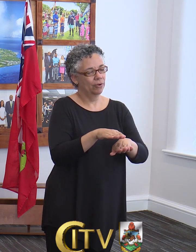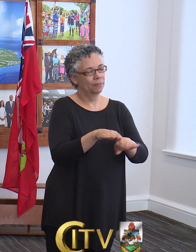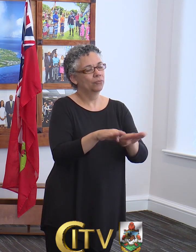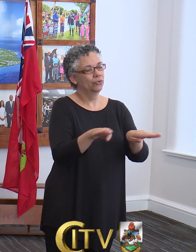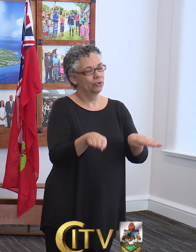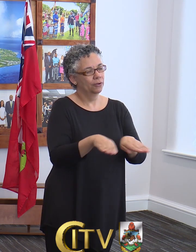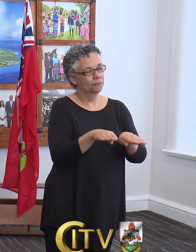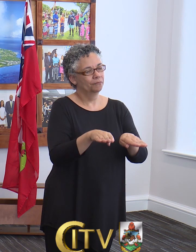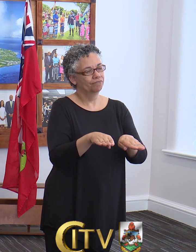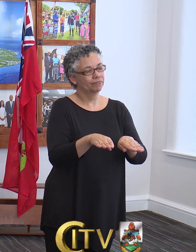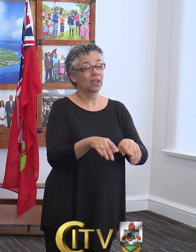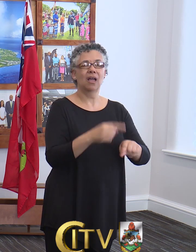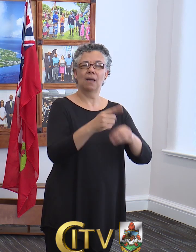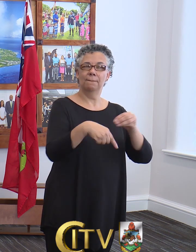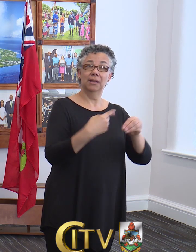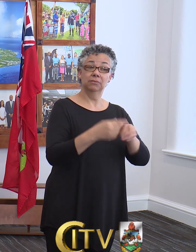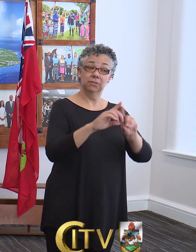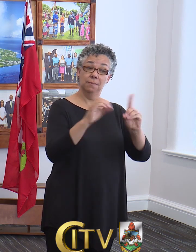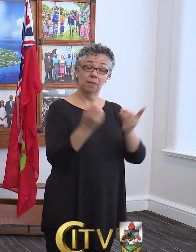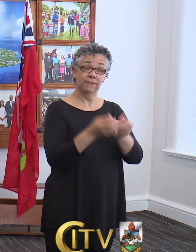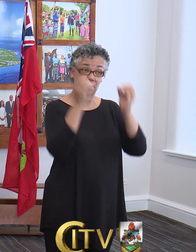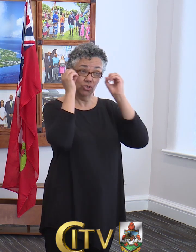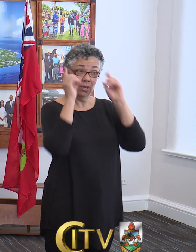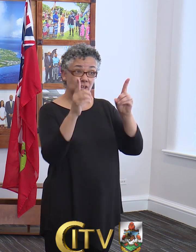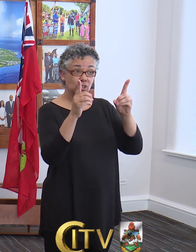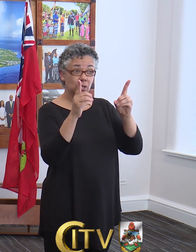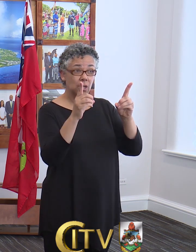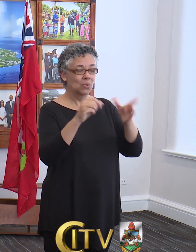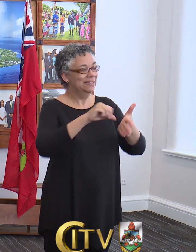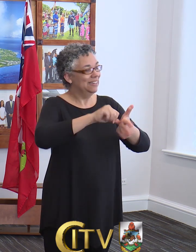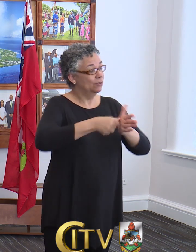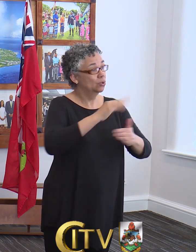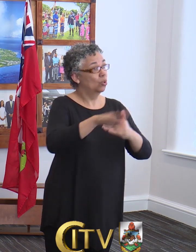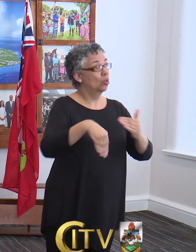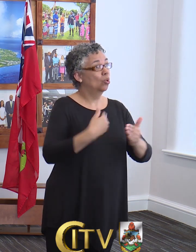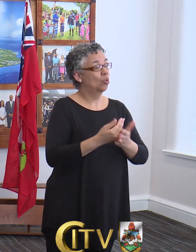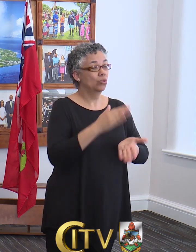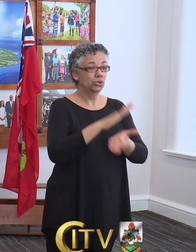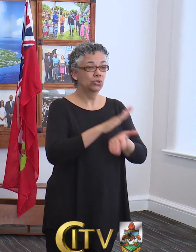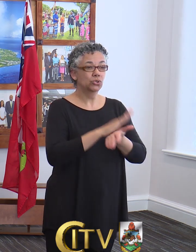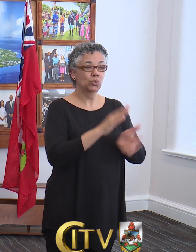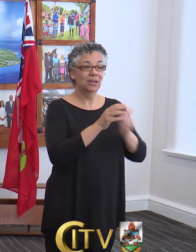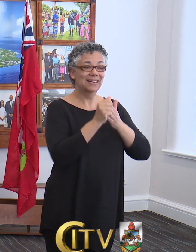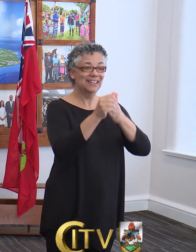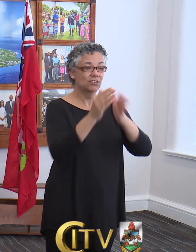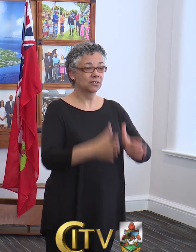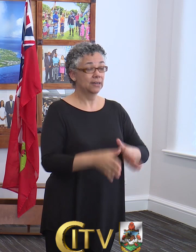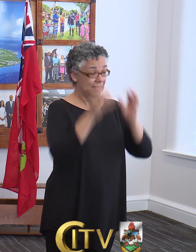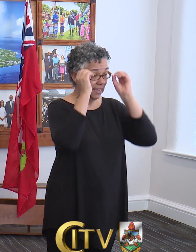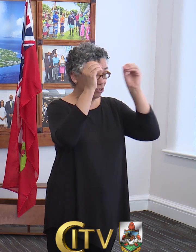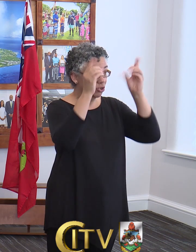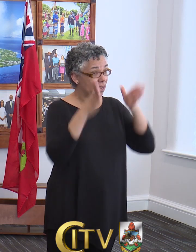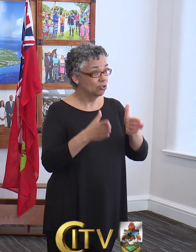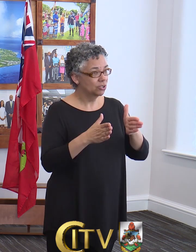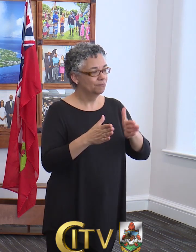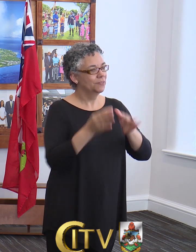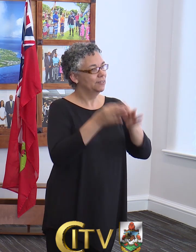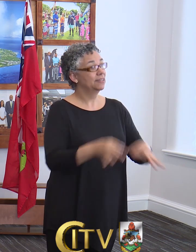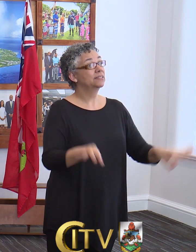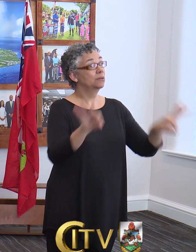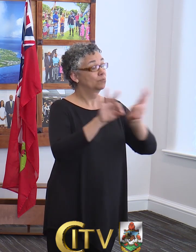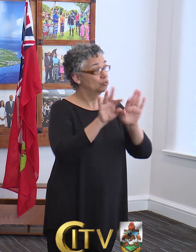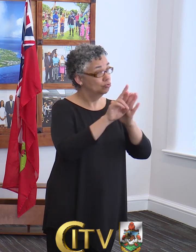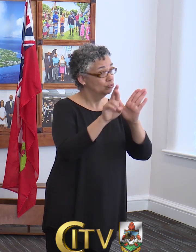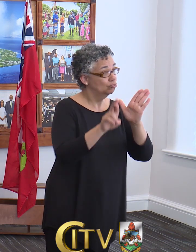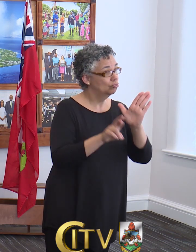the Department of Education, I want to emphasize to all our school leaders and educators the important role they play in keeping our